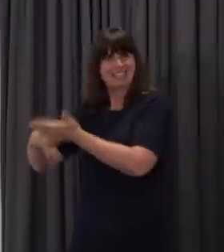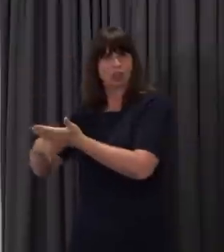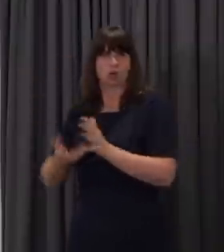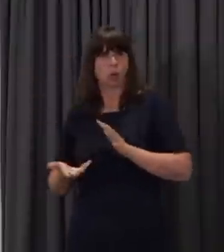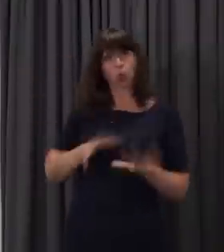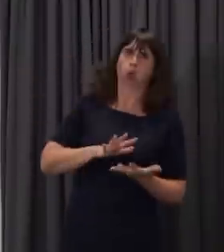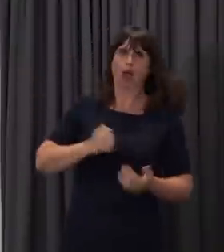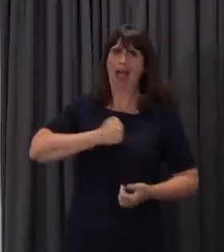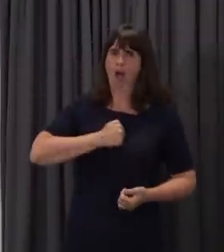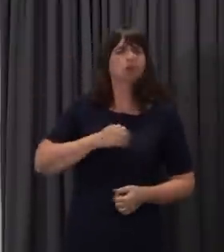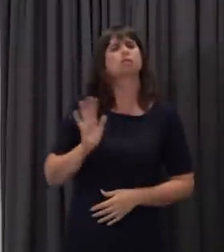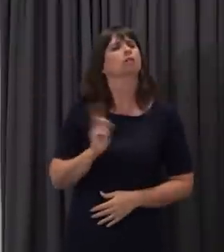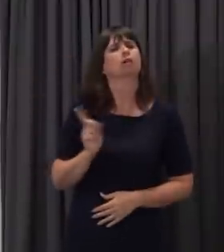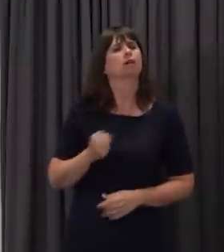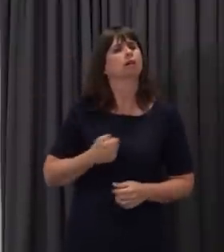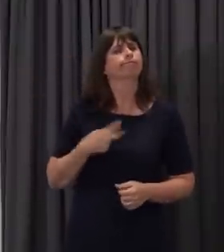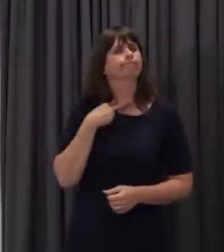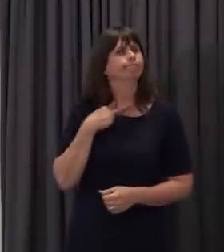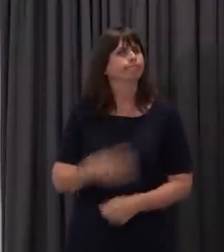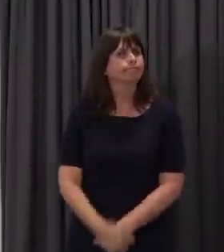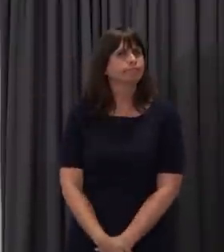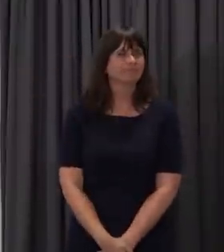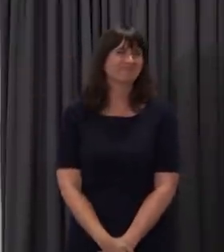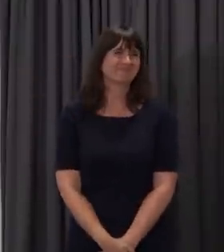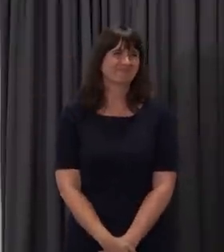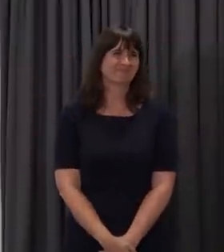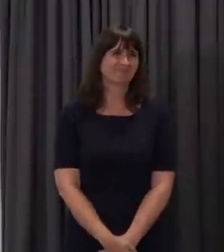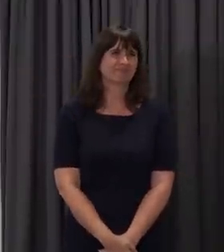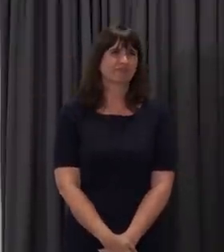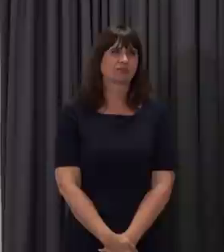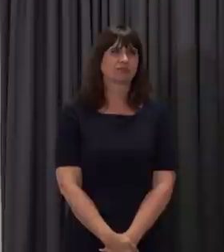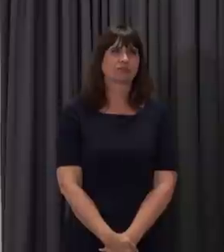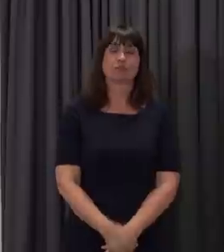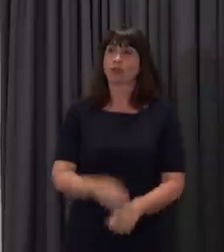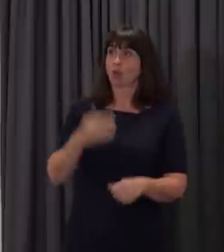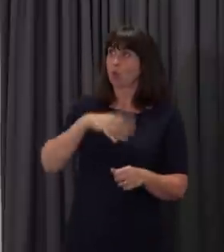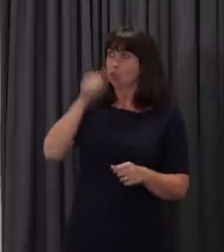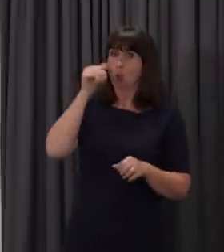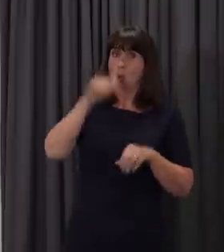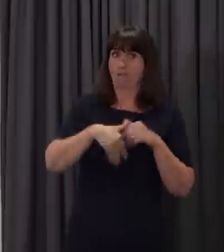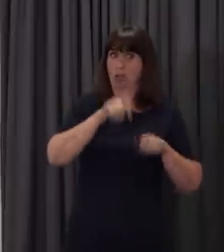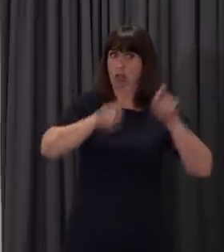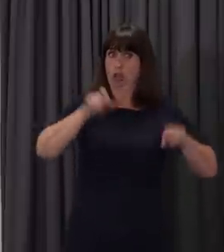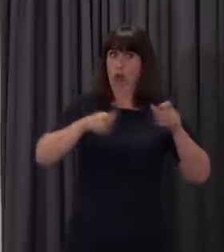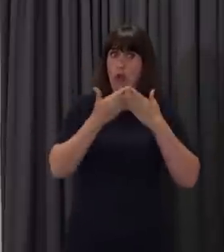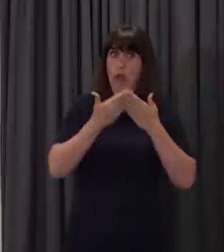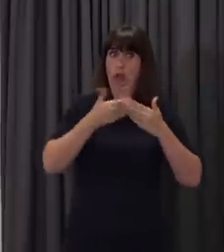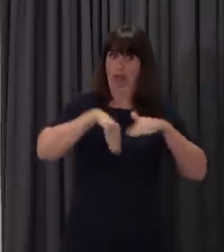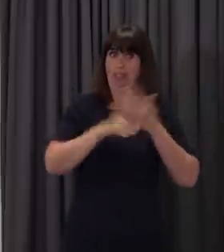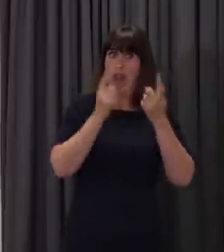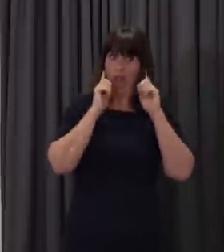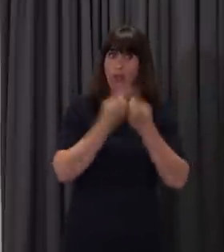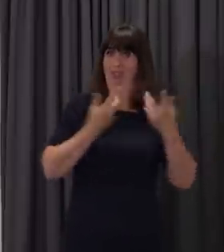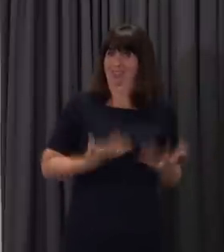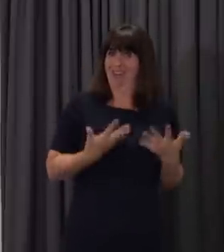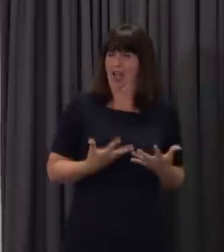institutions. Thank you. And on returning university students, across Wales many are currently in limbo